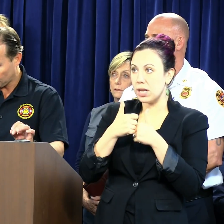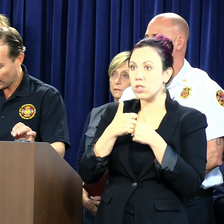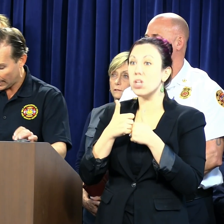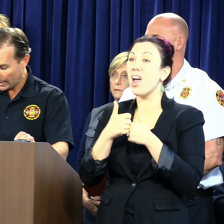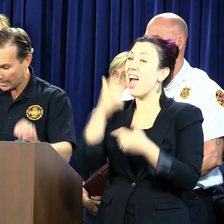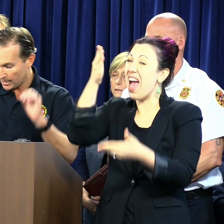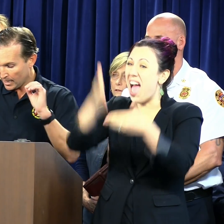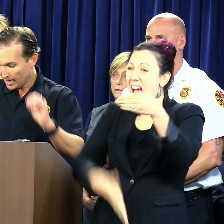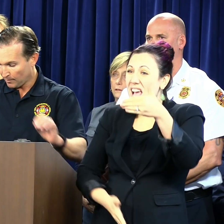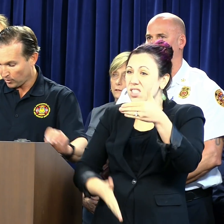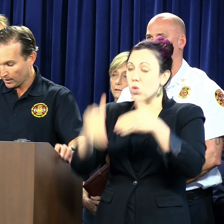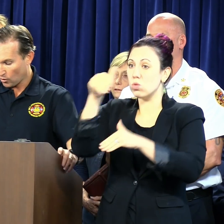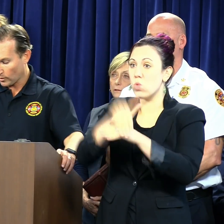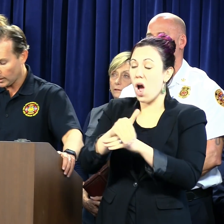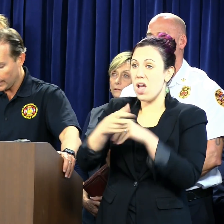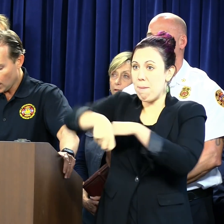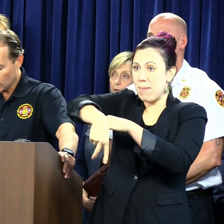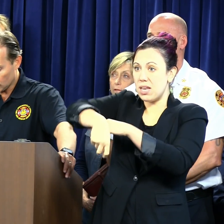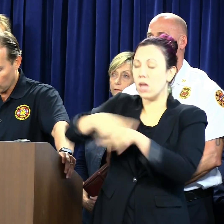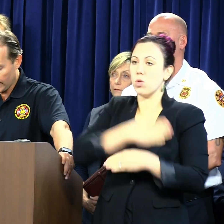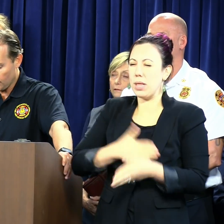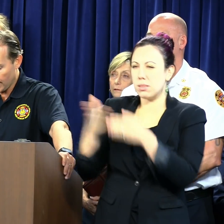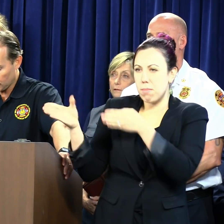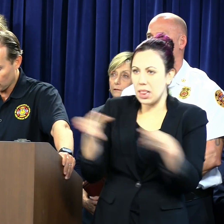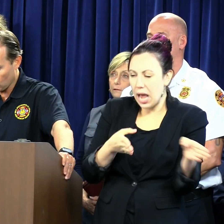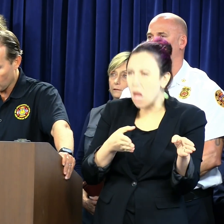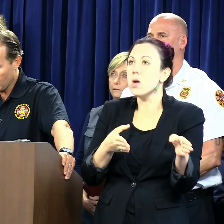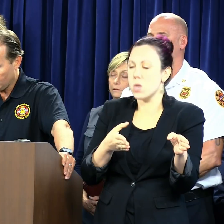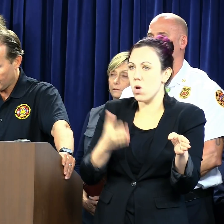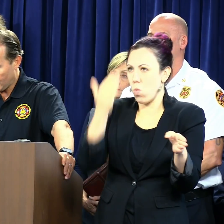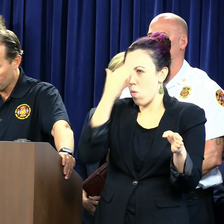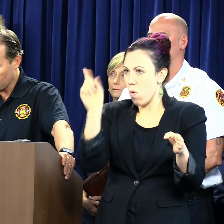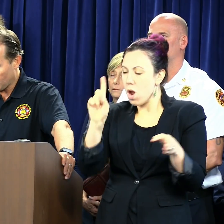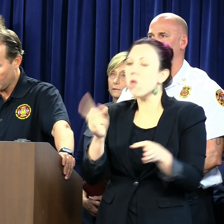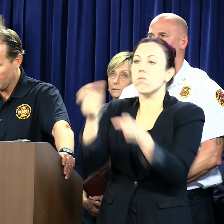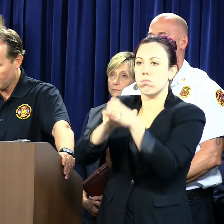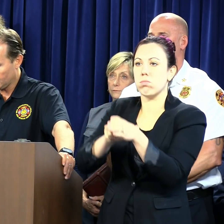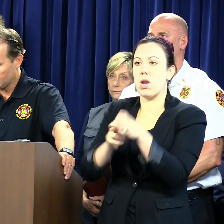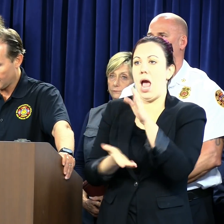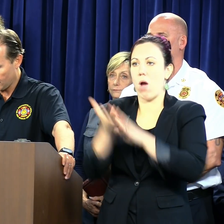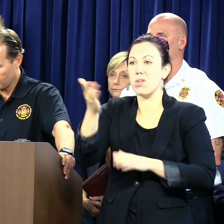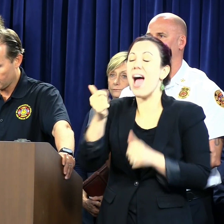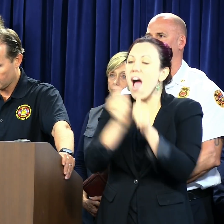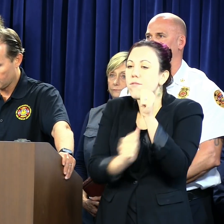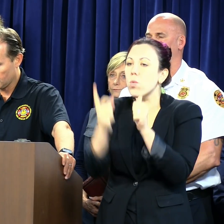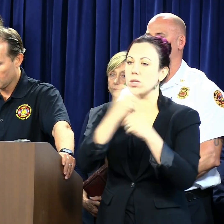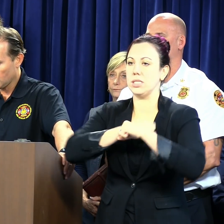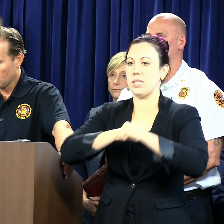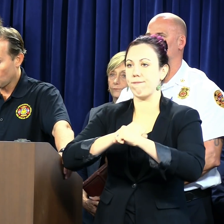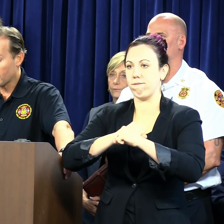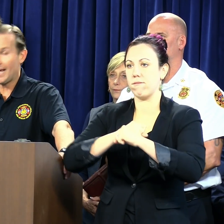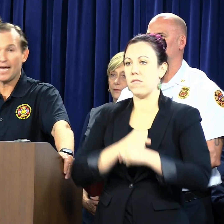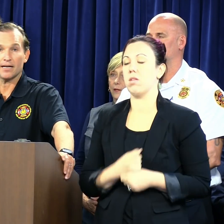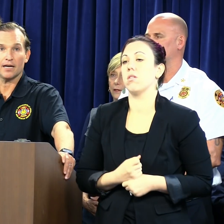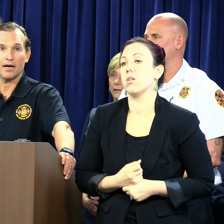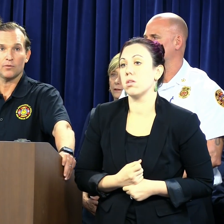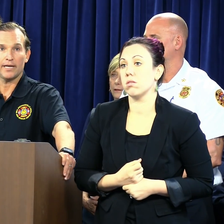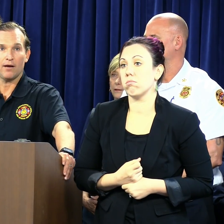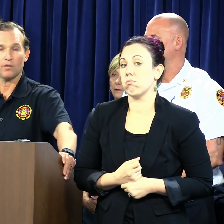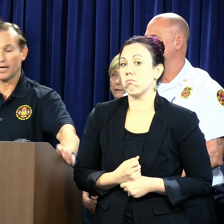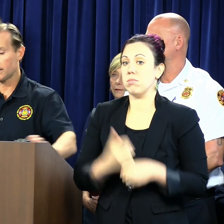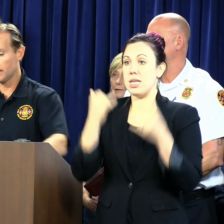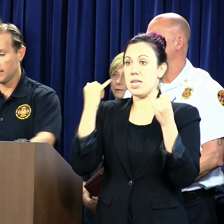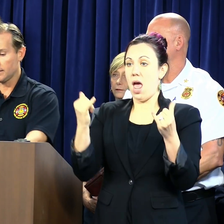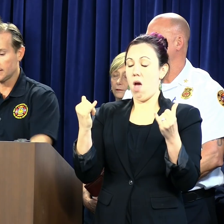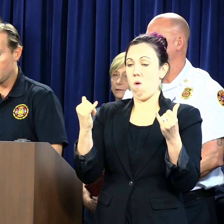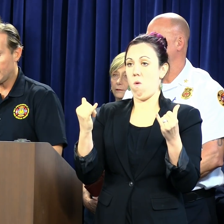So please plan ahead and plan accordingly so we can make sure that everybody is safe. With that, I